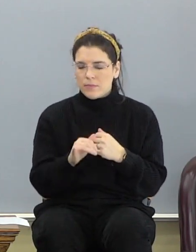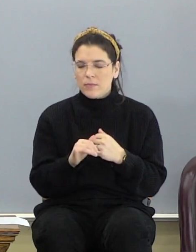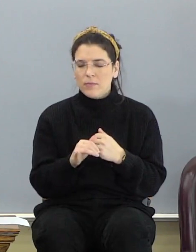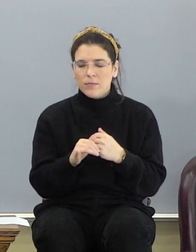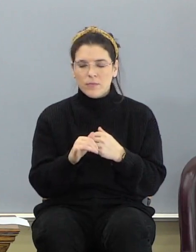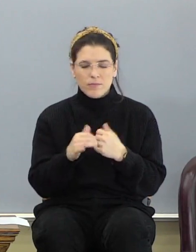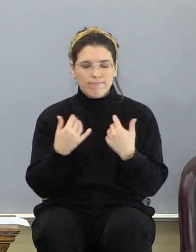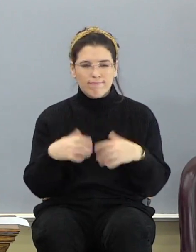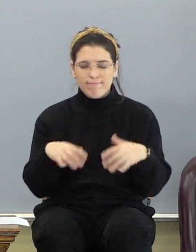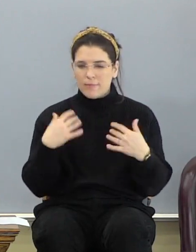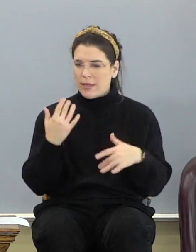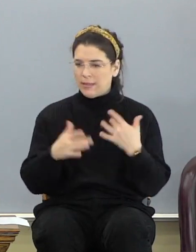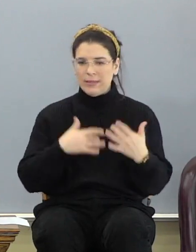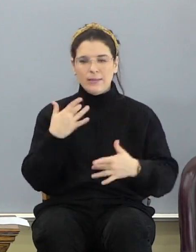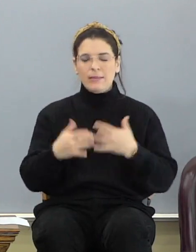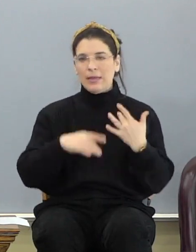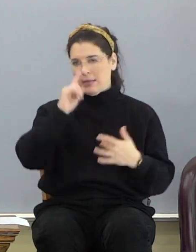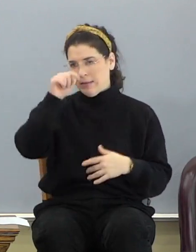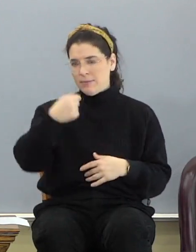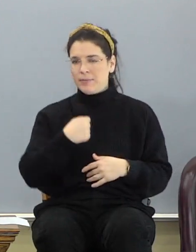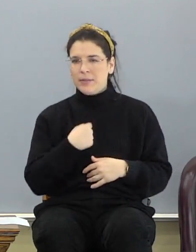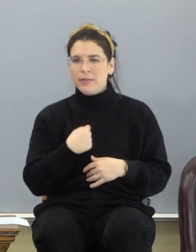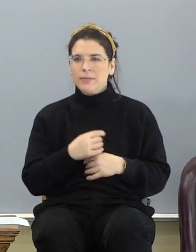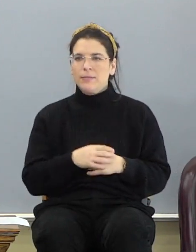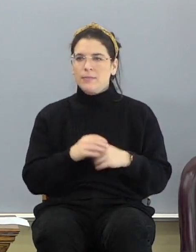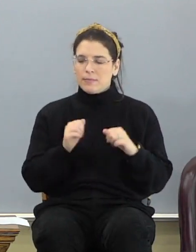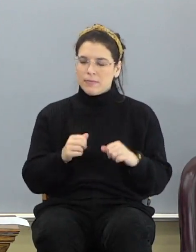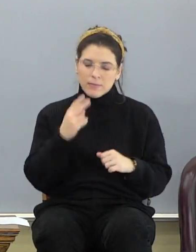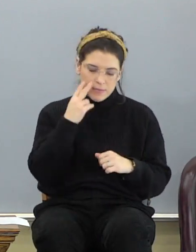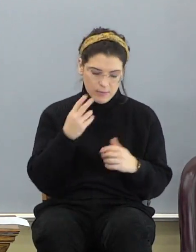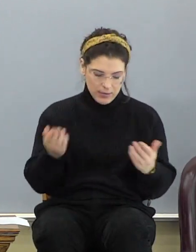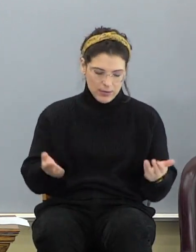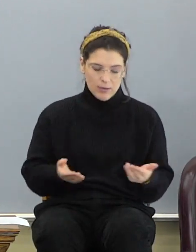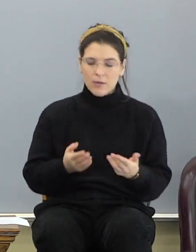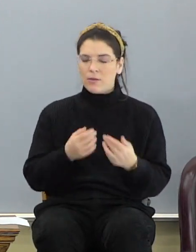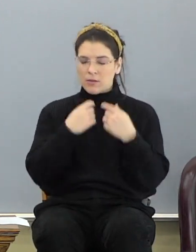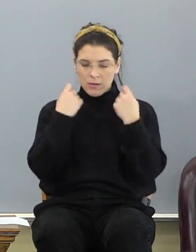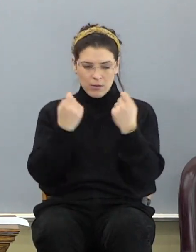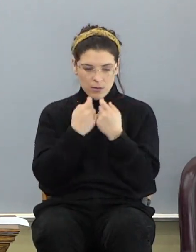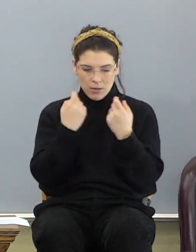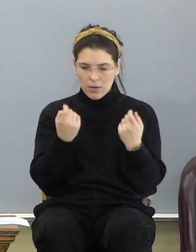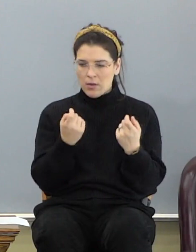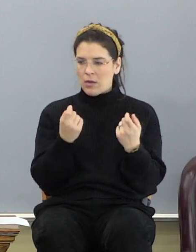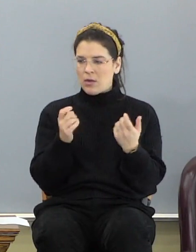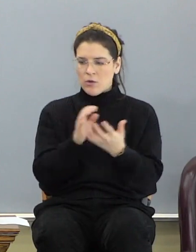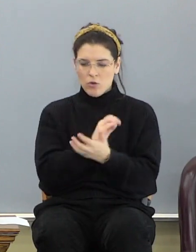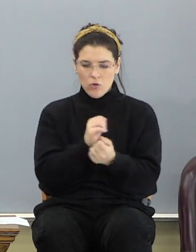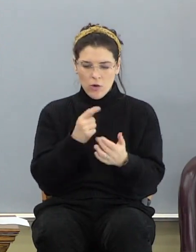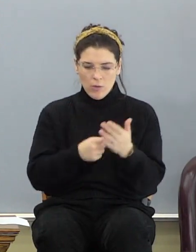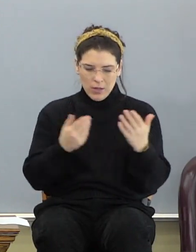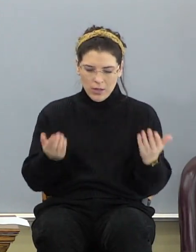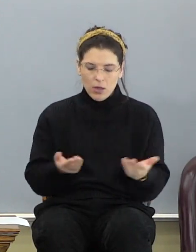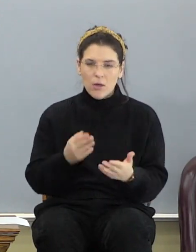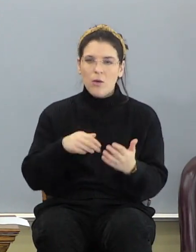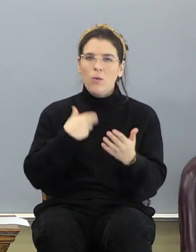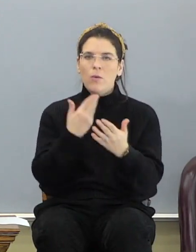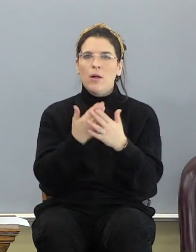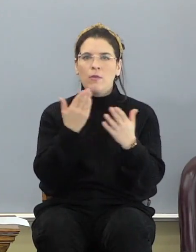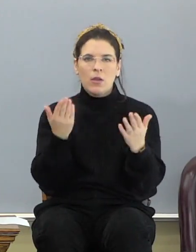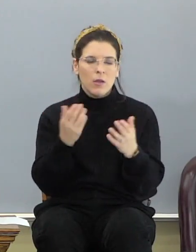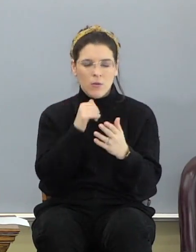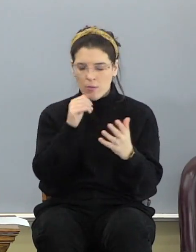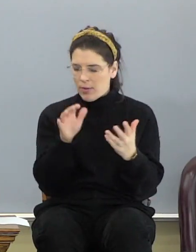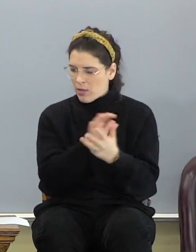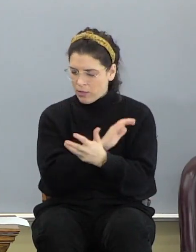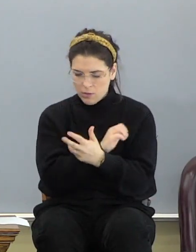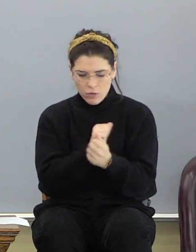Man, that's exciting to me because I can look around down here. Sin has marred what's down here. You get there, it won't be any marred